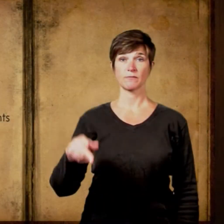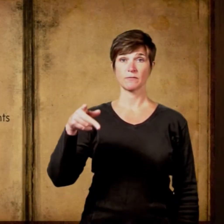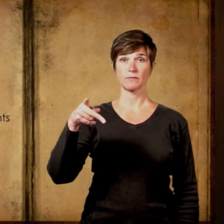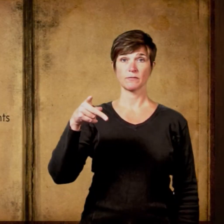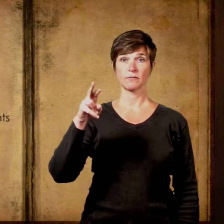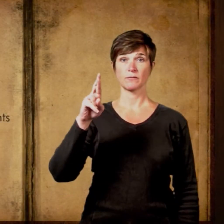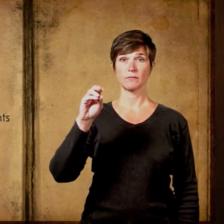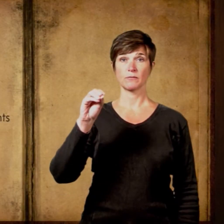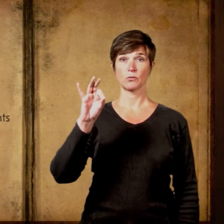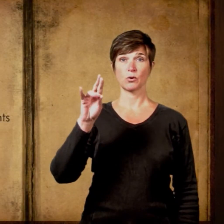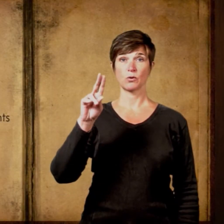Profusely